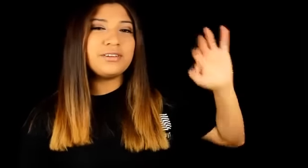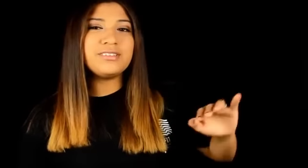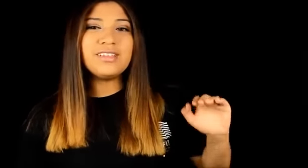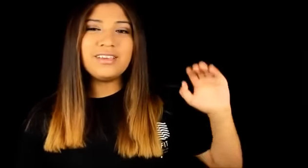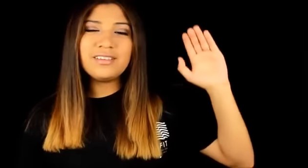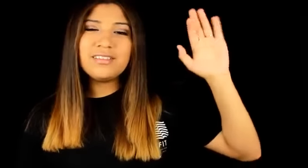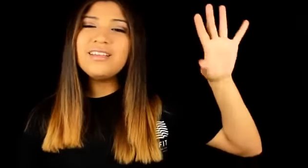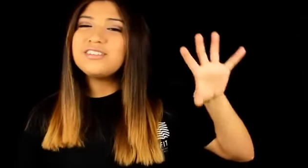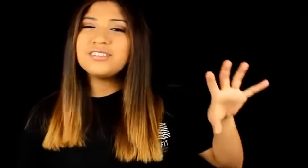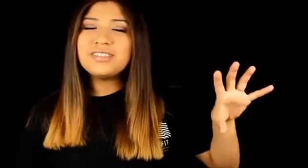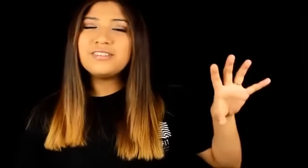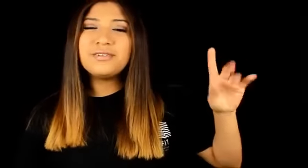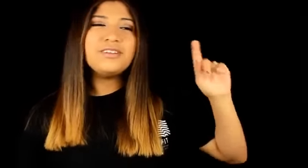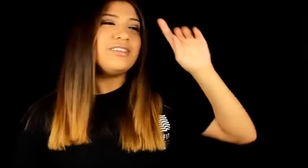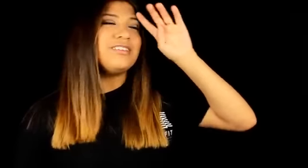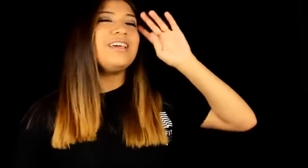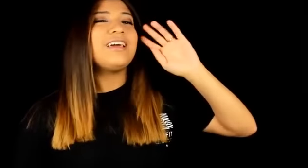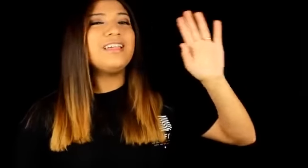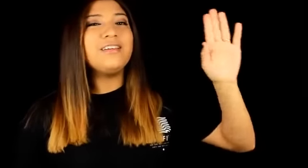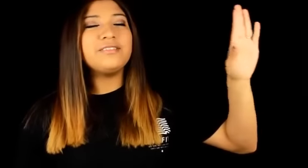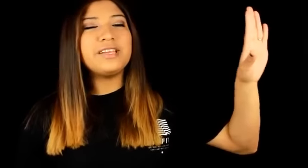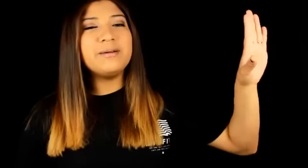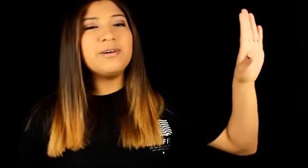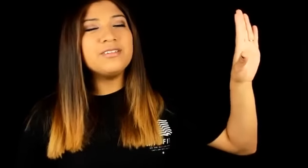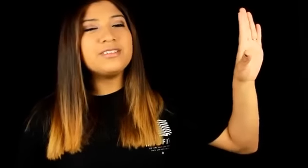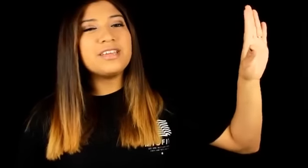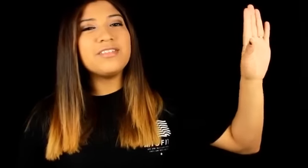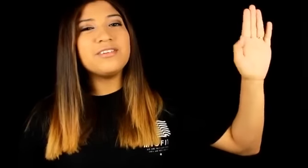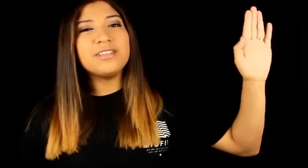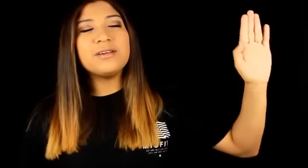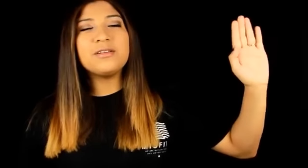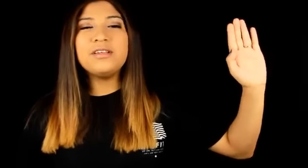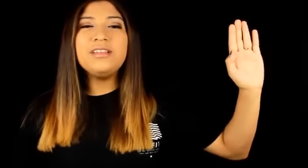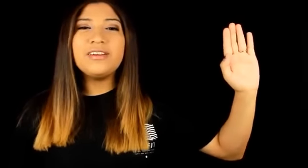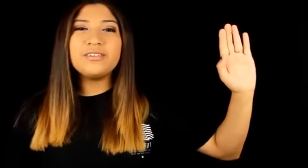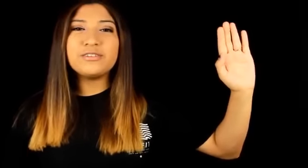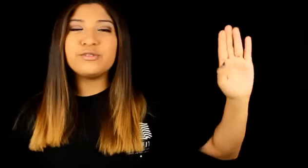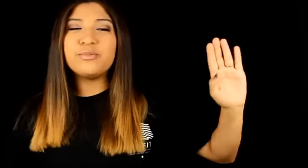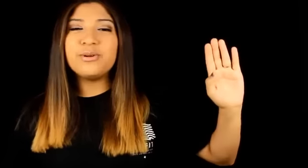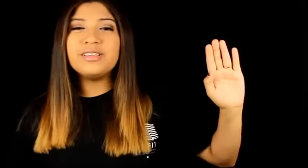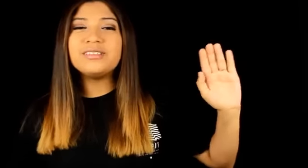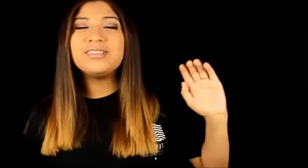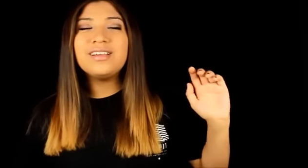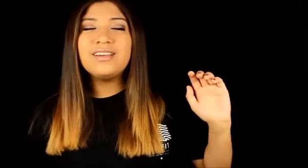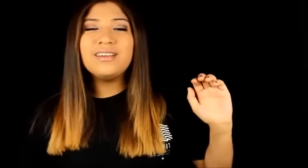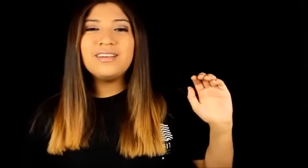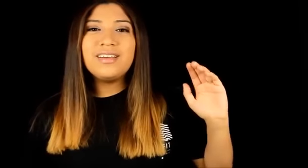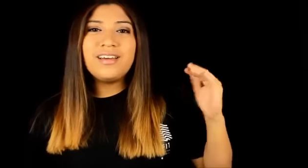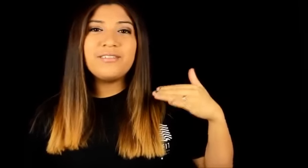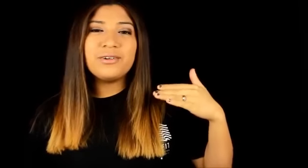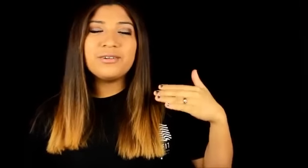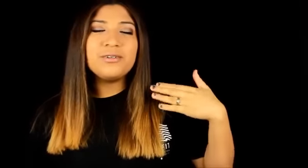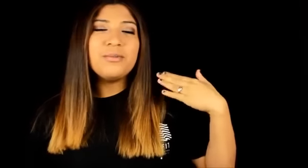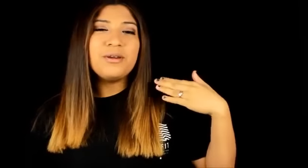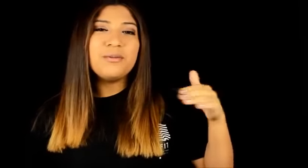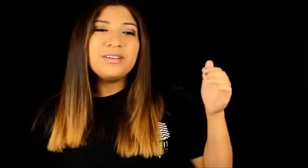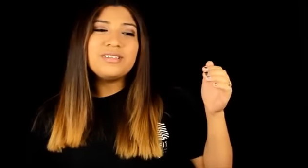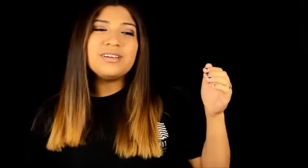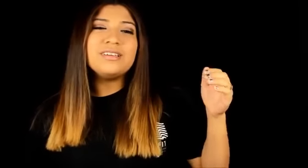verse like not just this verse it's like I love Sam all together like he never disappoints ever no matter what song